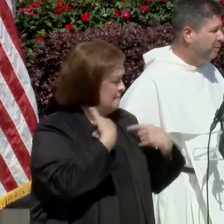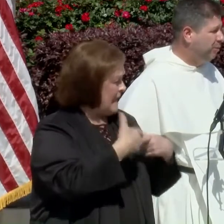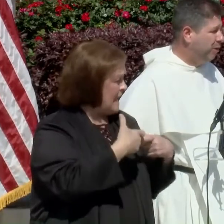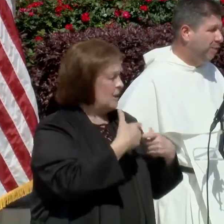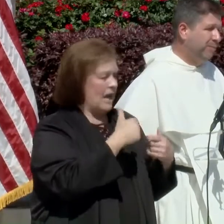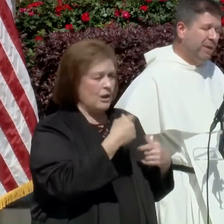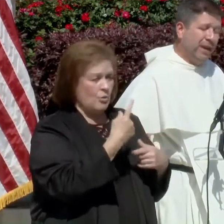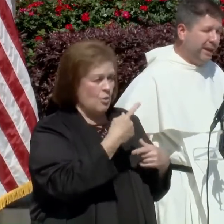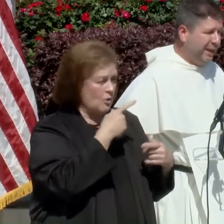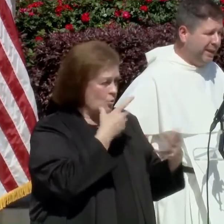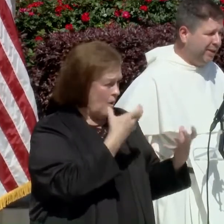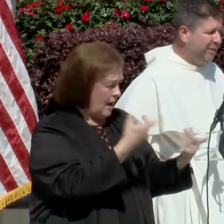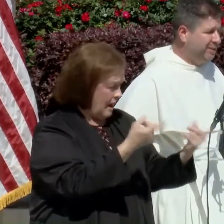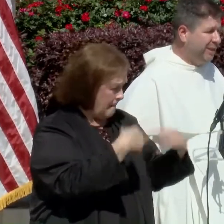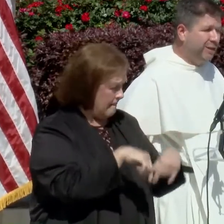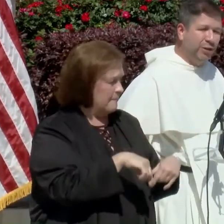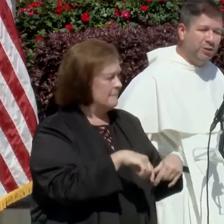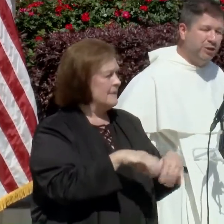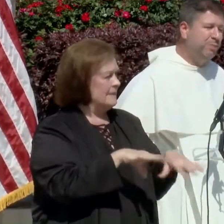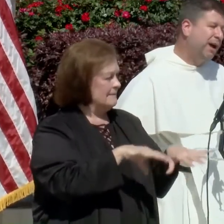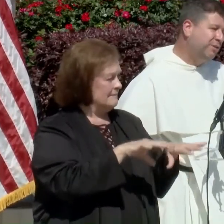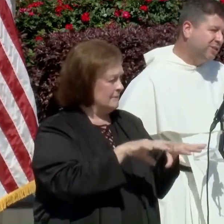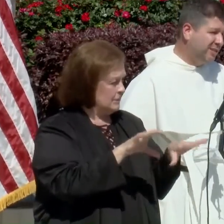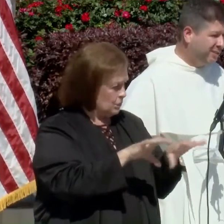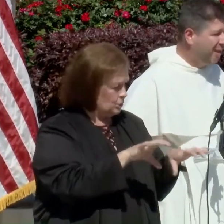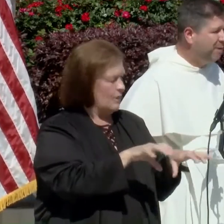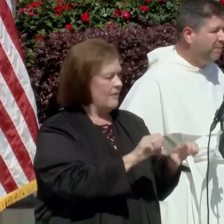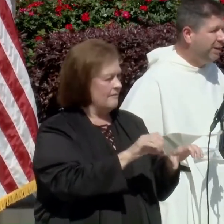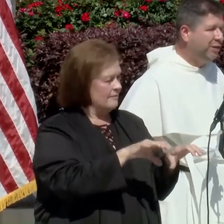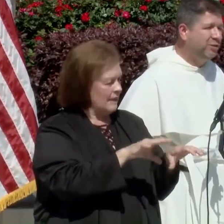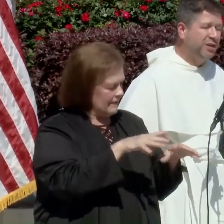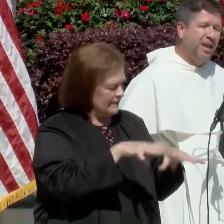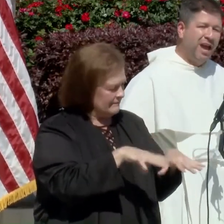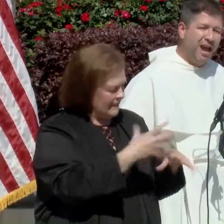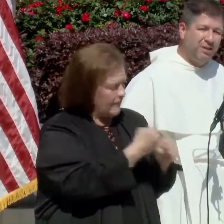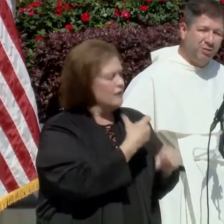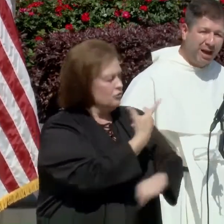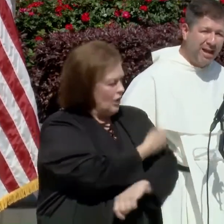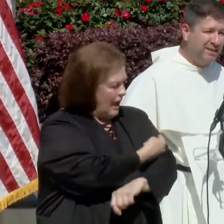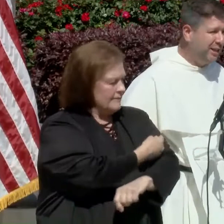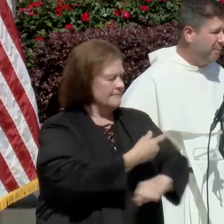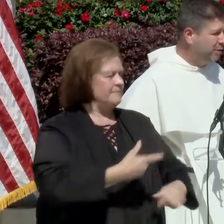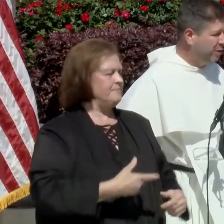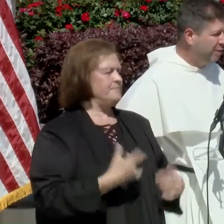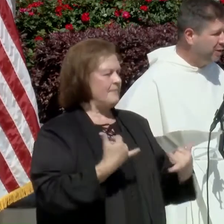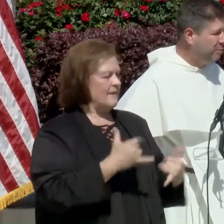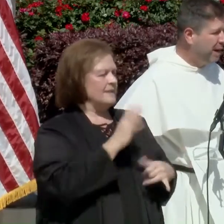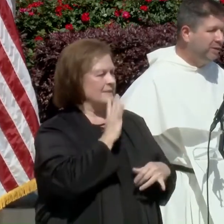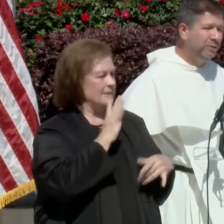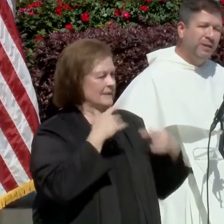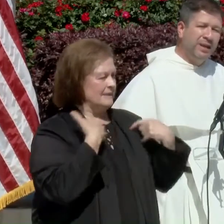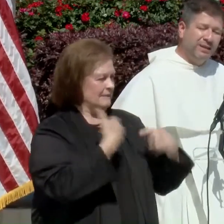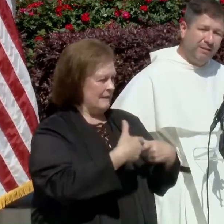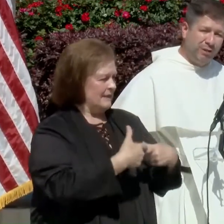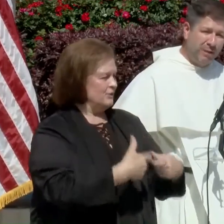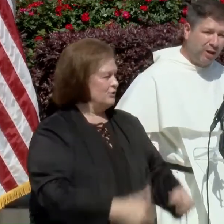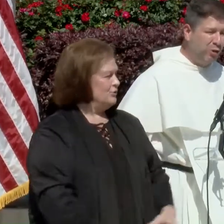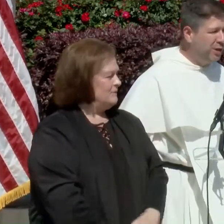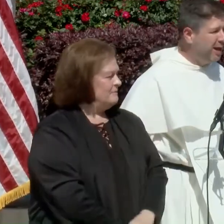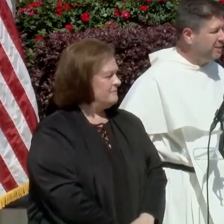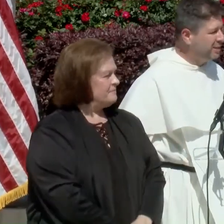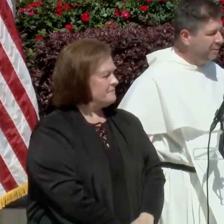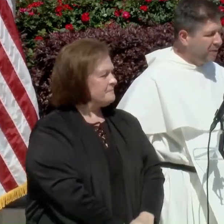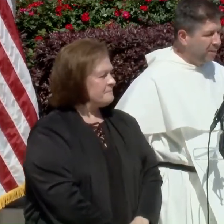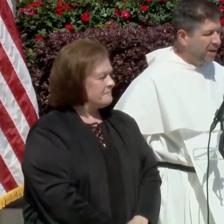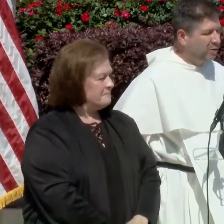to come to your home. And I want to tell you all the Hispanics that are welcome to your home in the Hispanic Apostolate. We have